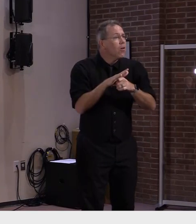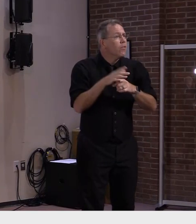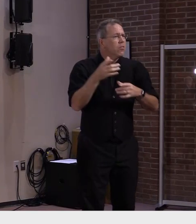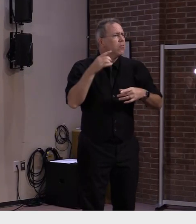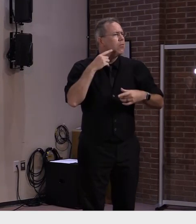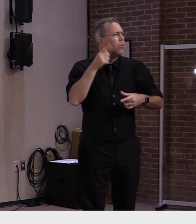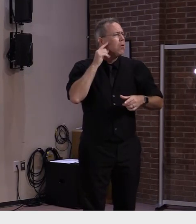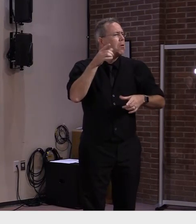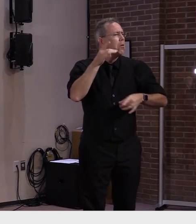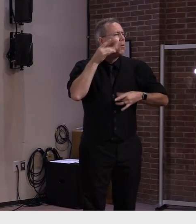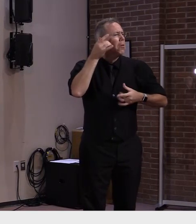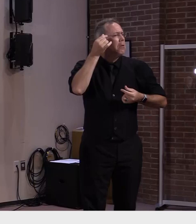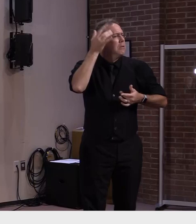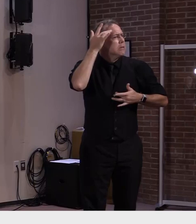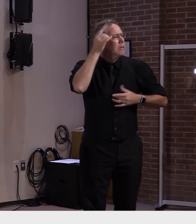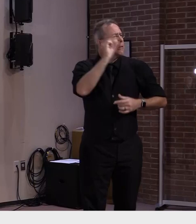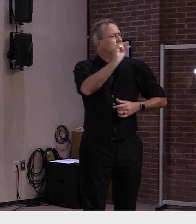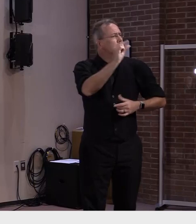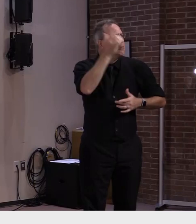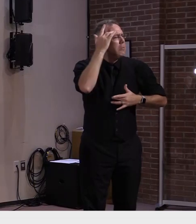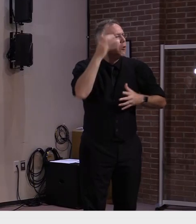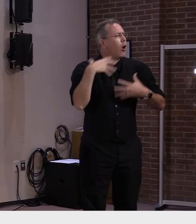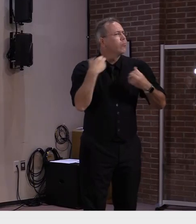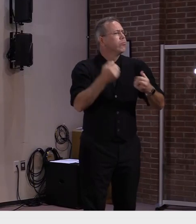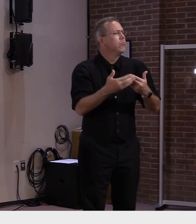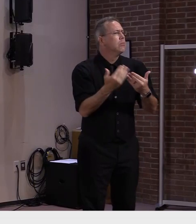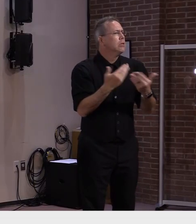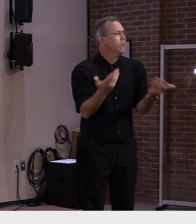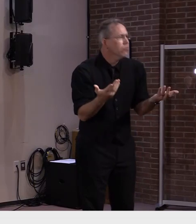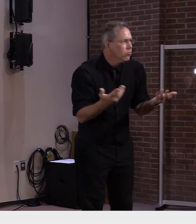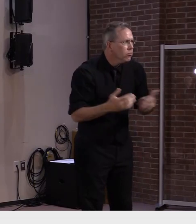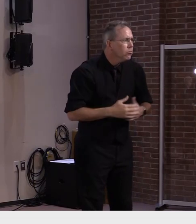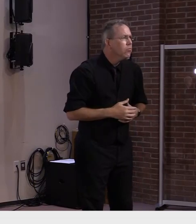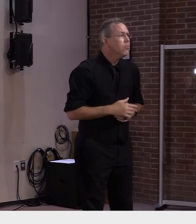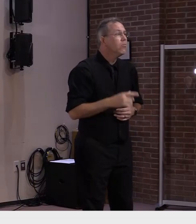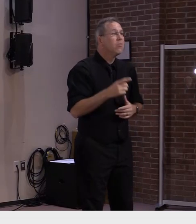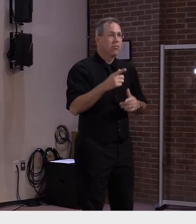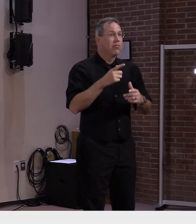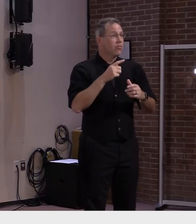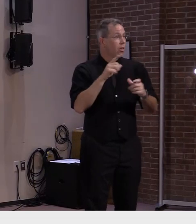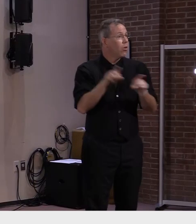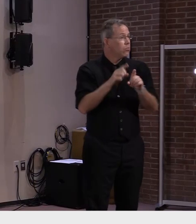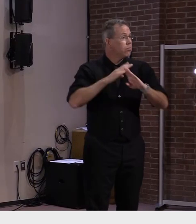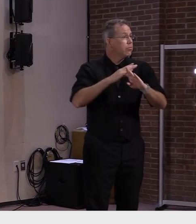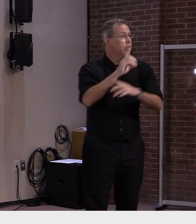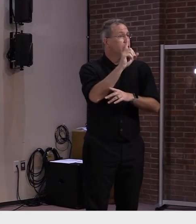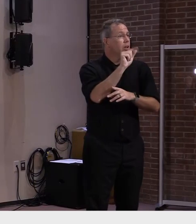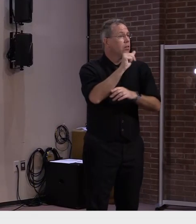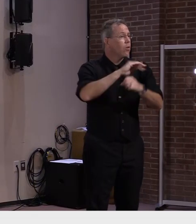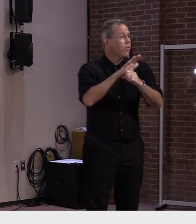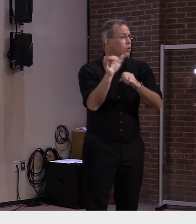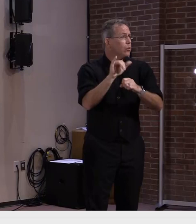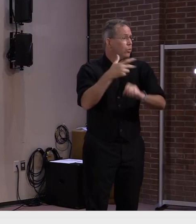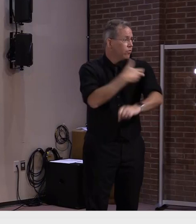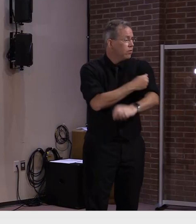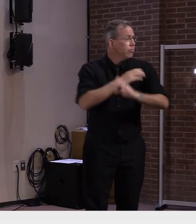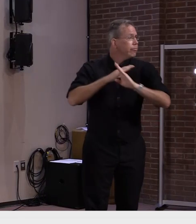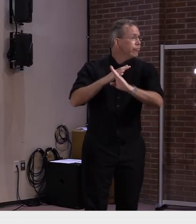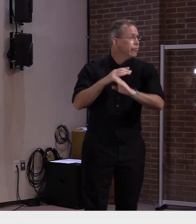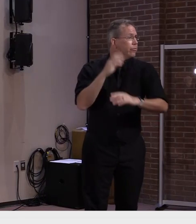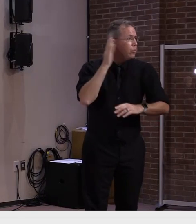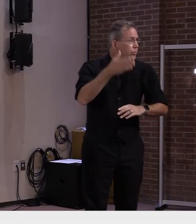have seen that most of those who are getting the virus in vermont are unvaccinated and as so